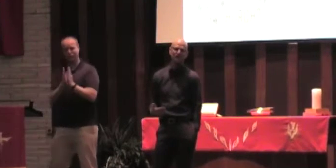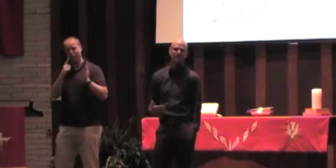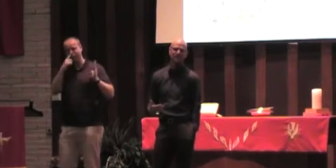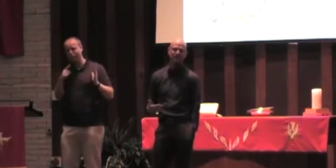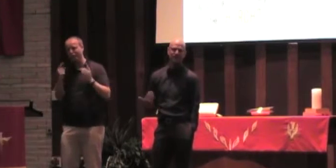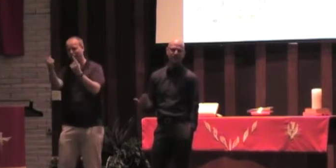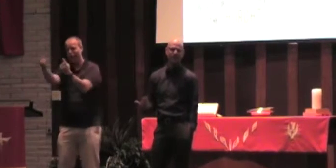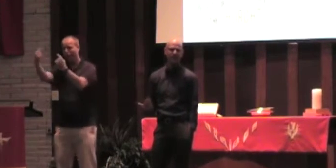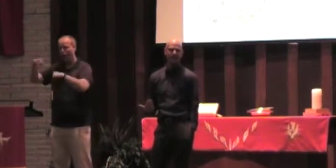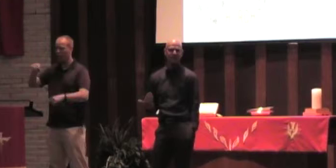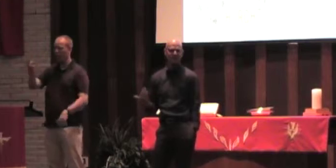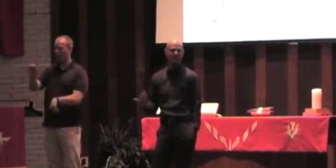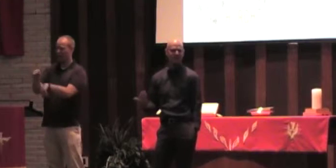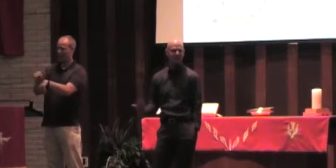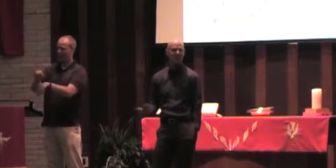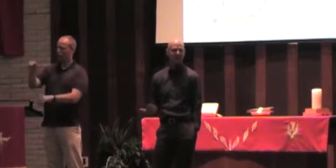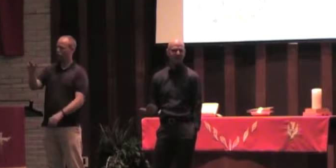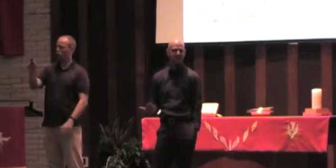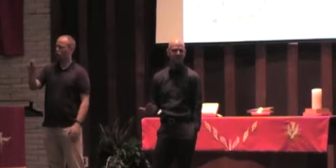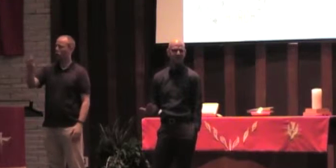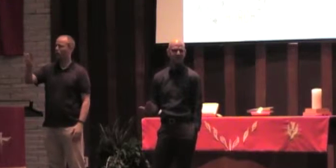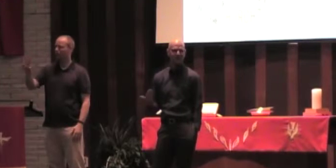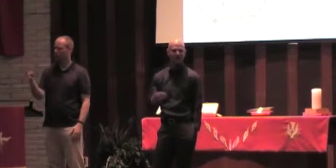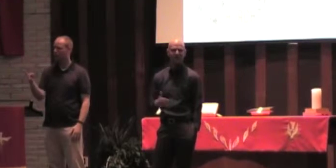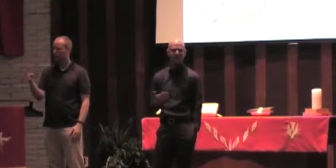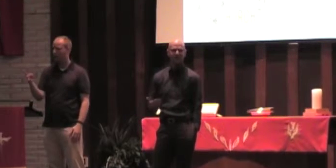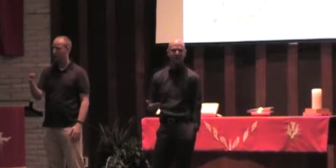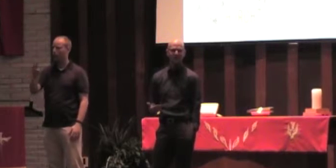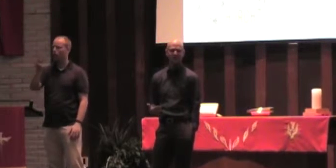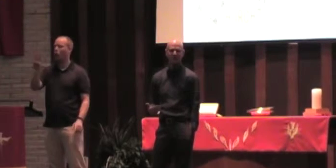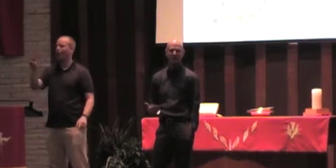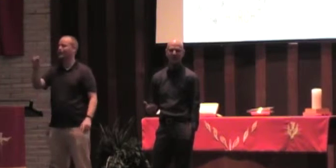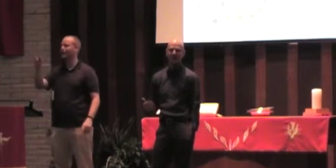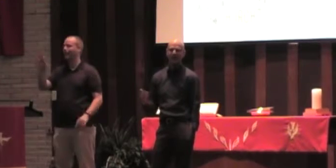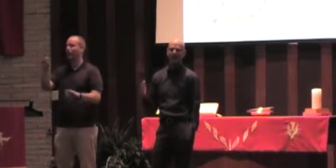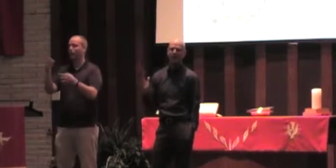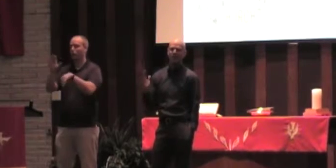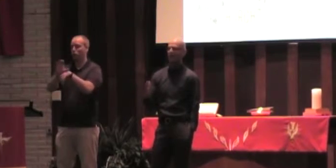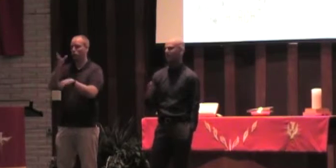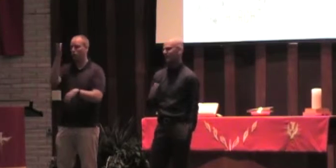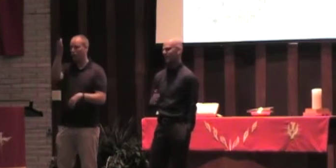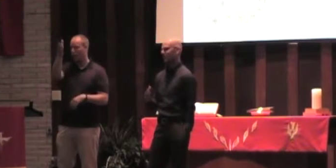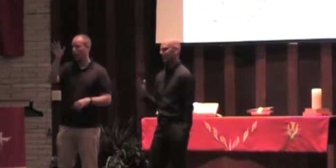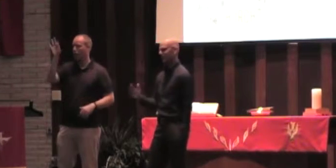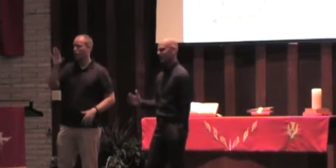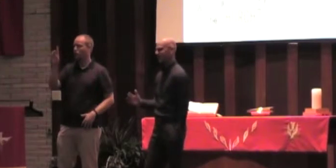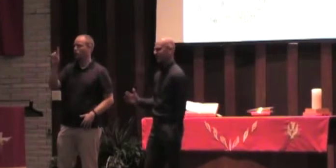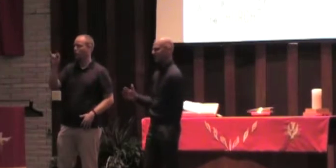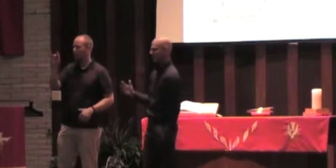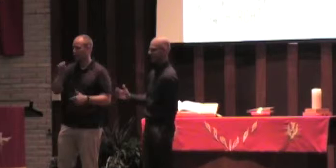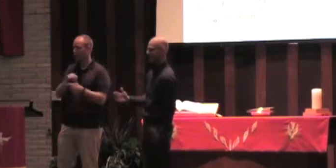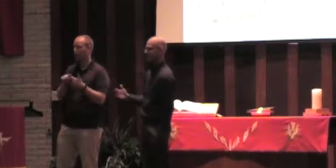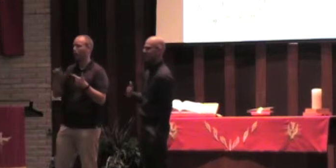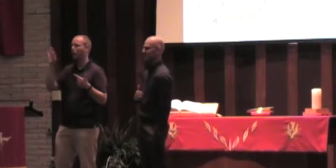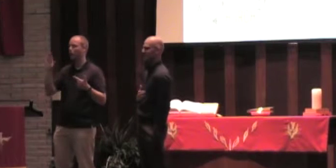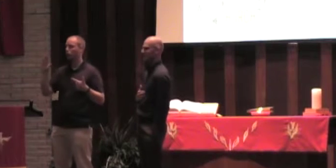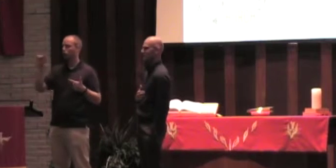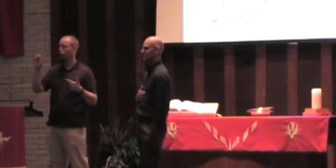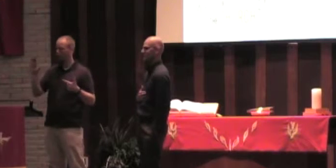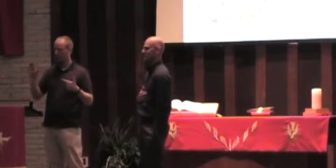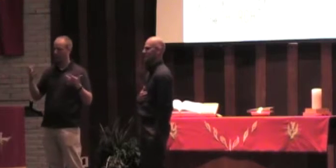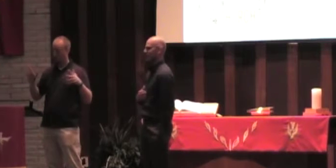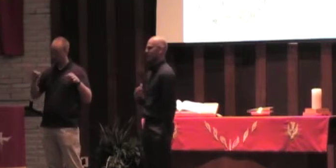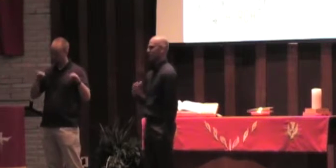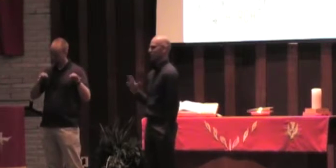would you come Friday night, June the 7th, to Westside Family Church. And Pastor Debbie and Pastor Jacob, they've